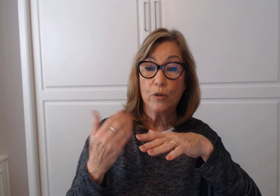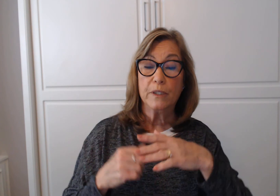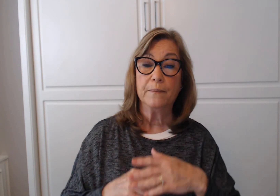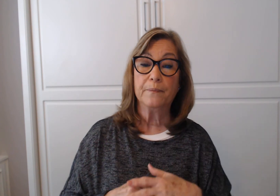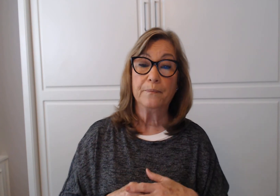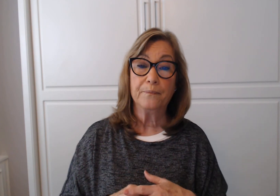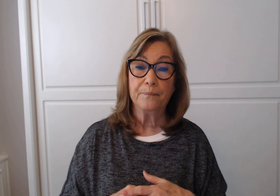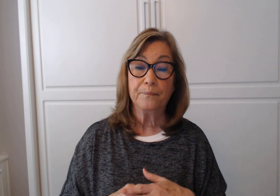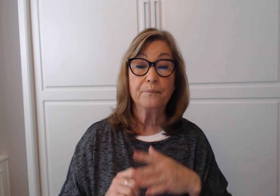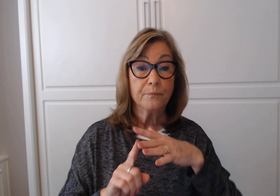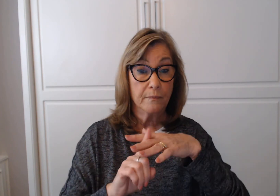Disappearance.